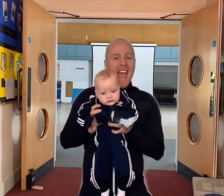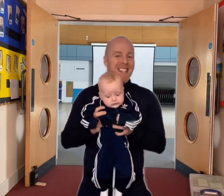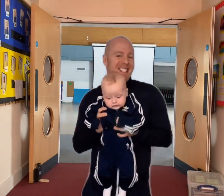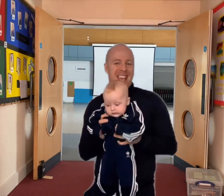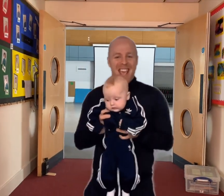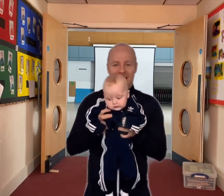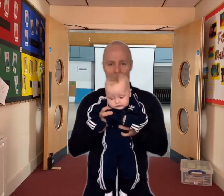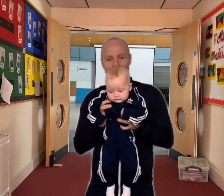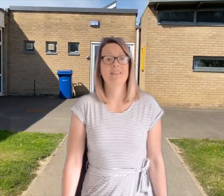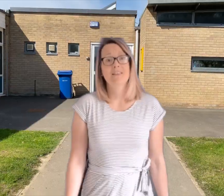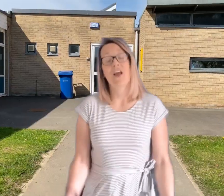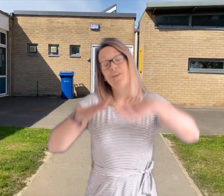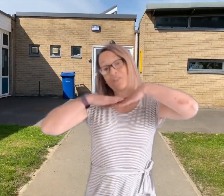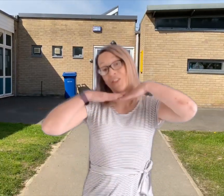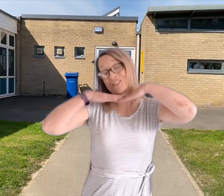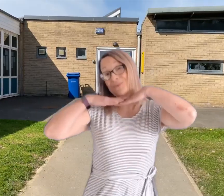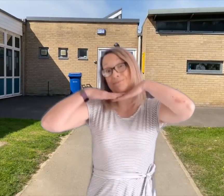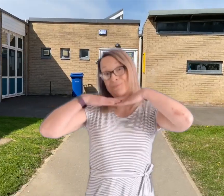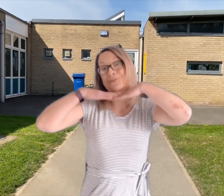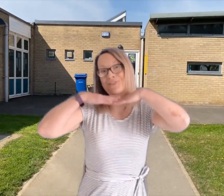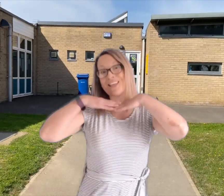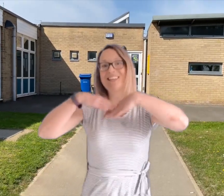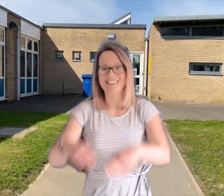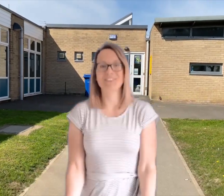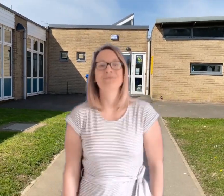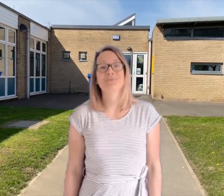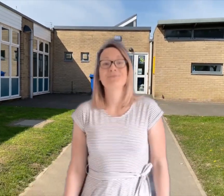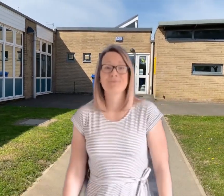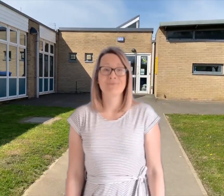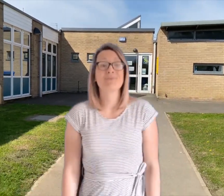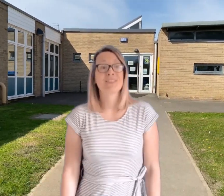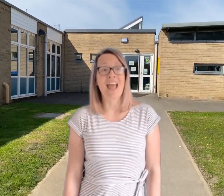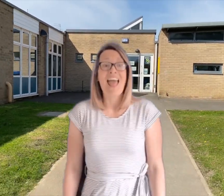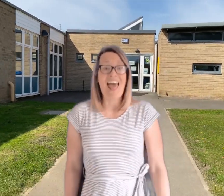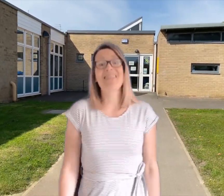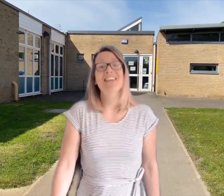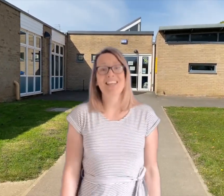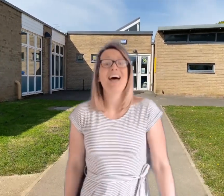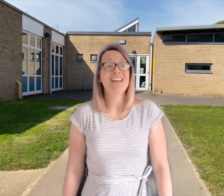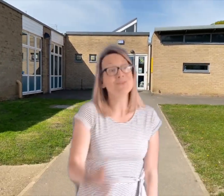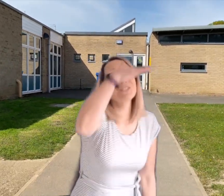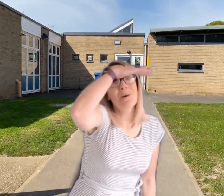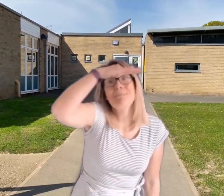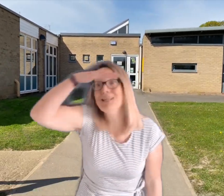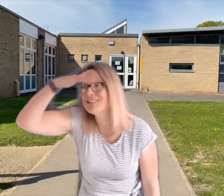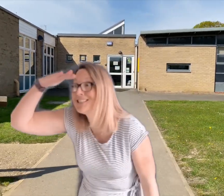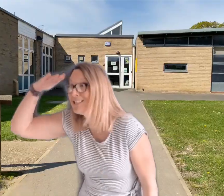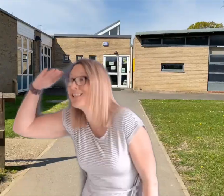that it's singing For the sweet Maria And the guy who's coming to see